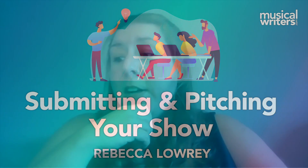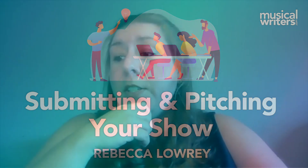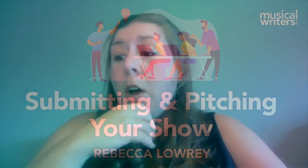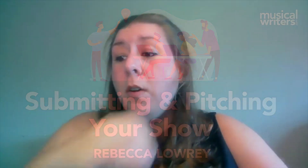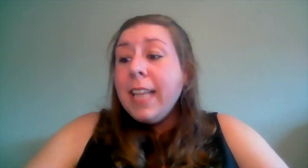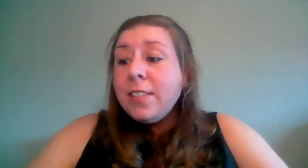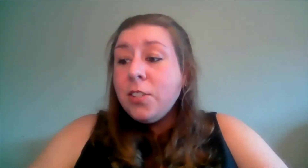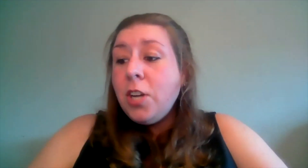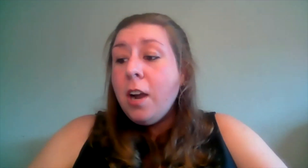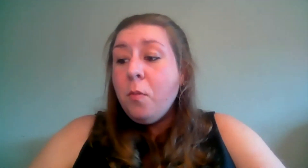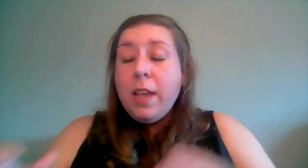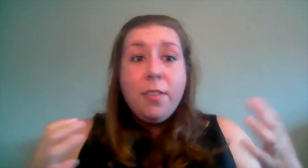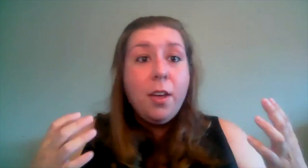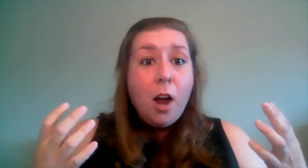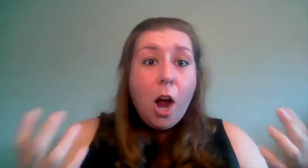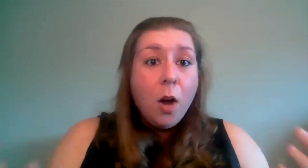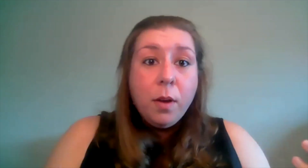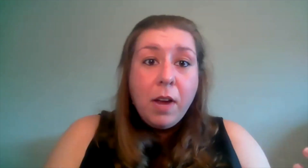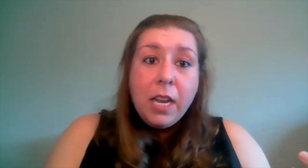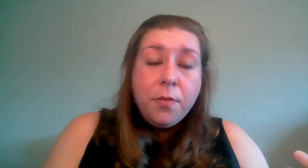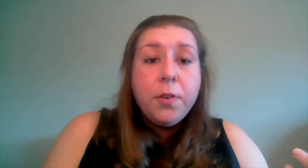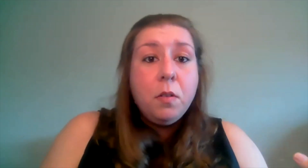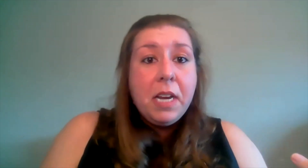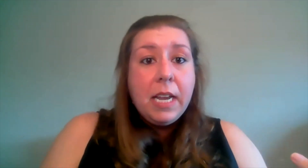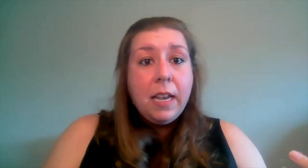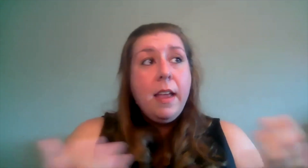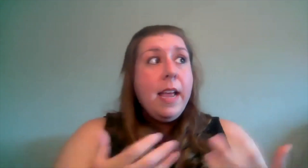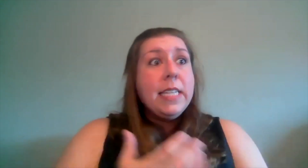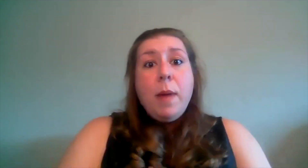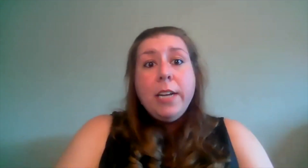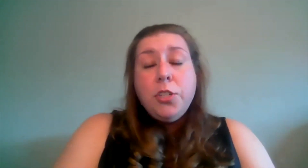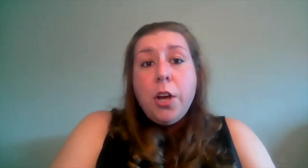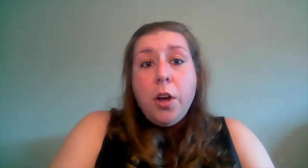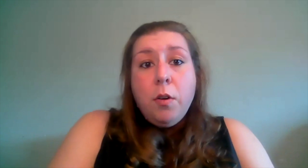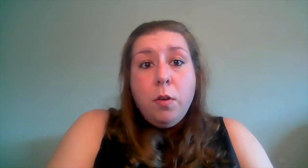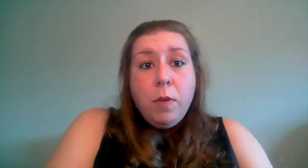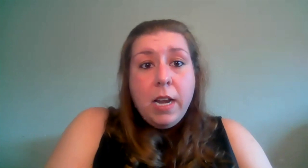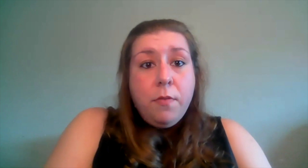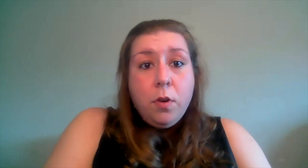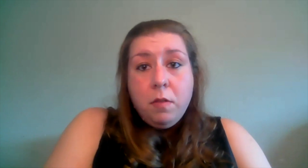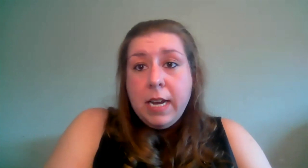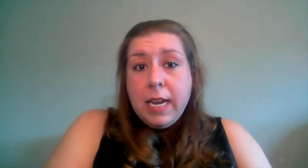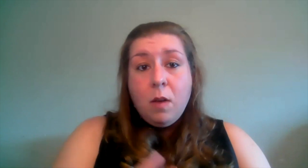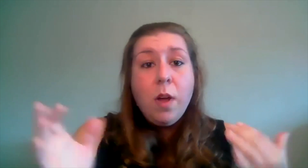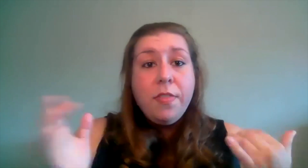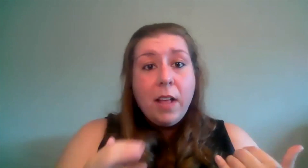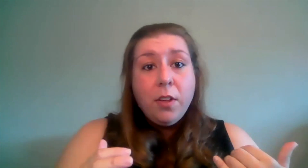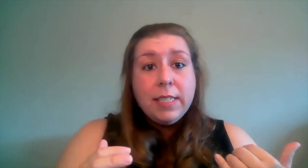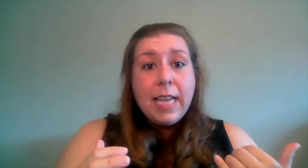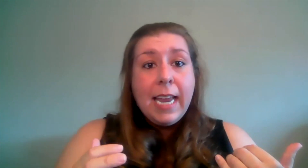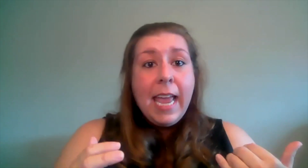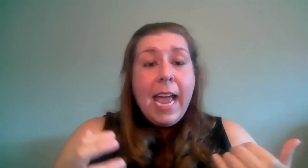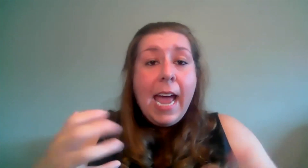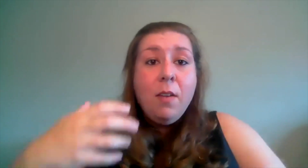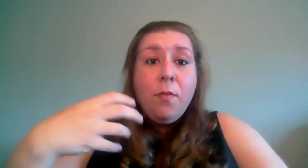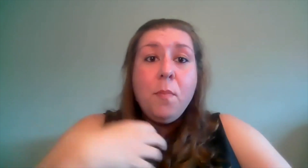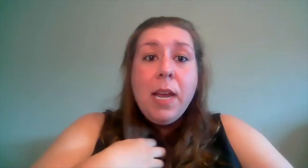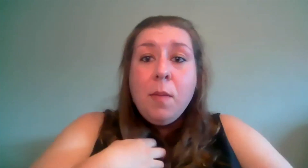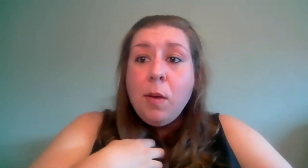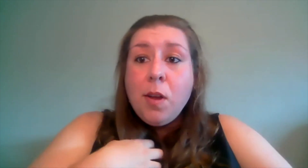so let's start with are we ready for a reading is my show ready for a reading and what that looks like and for me to be able to